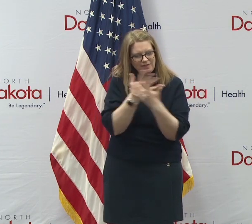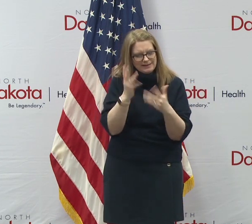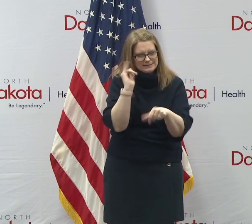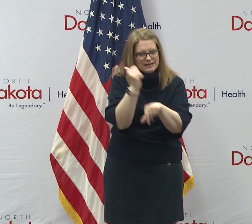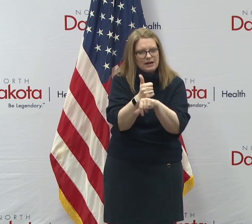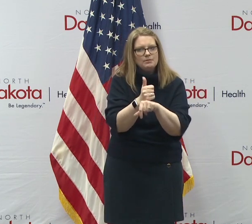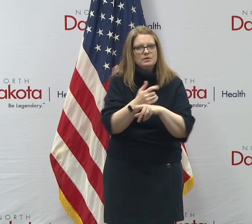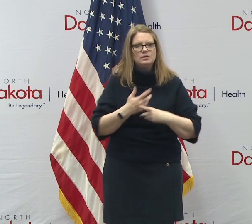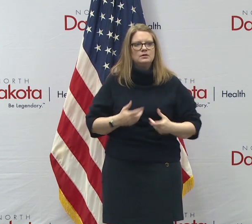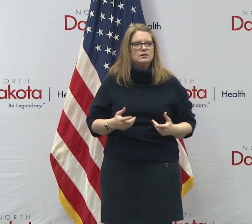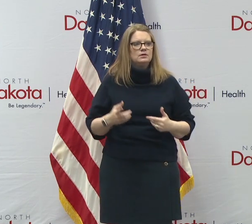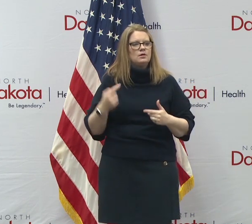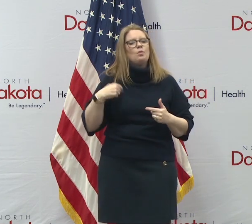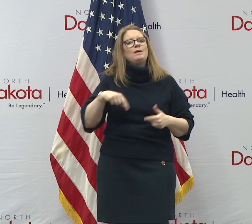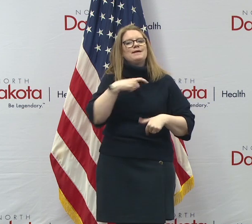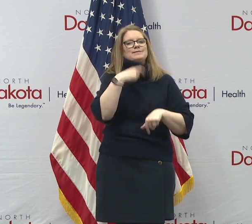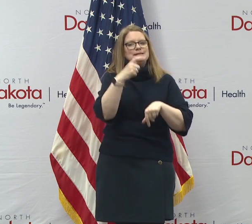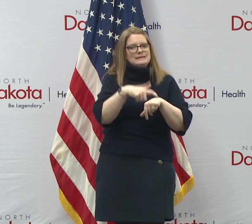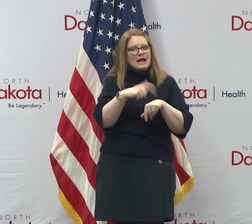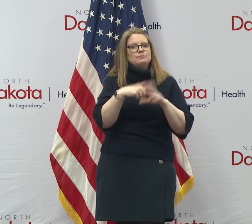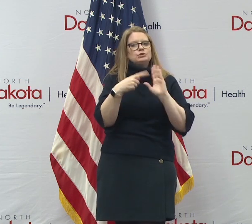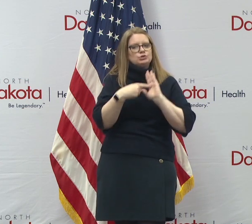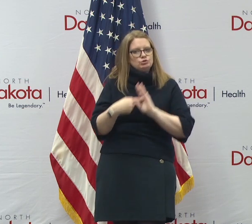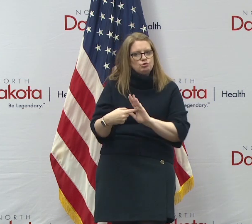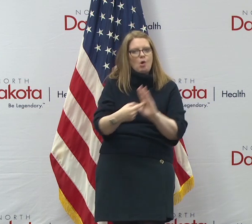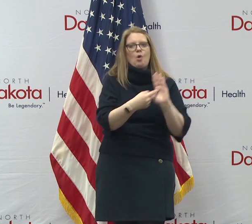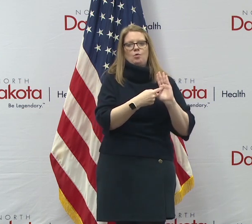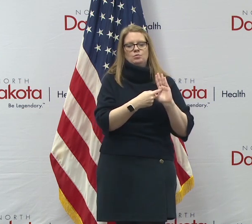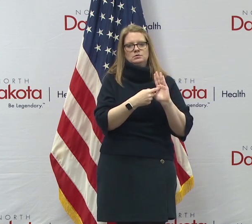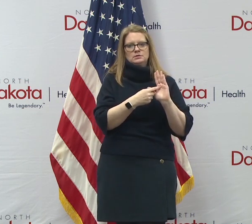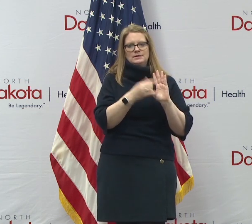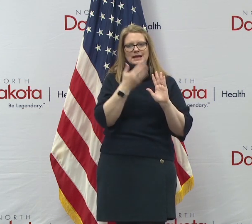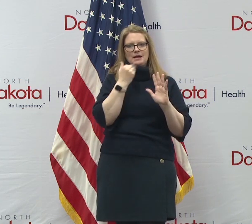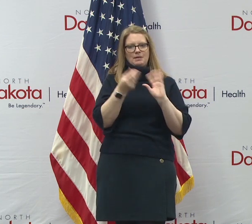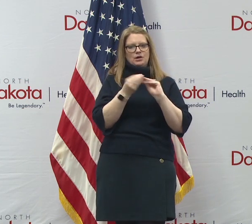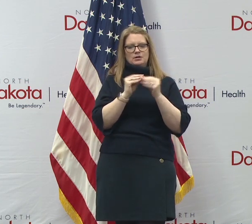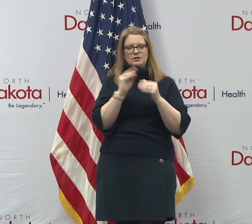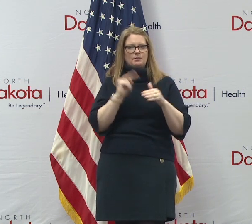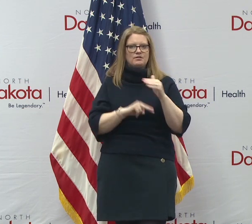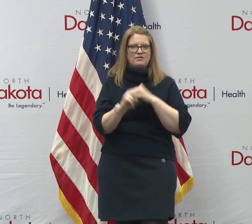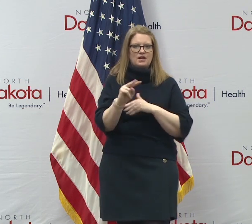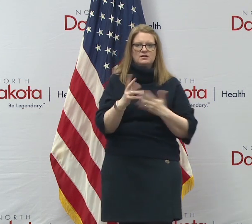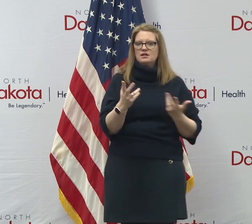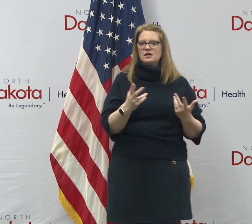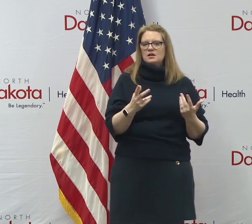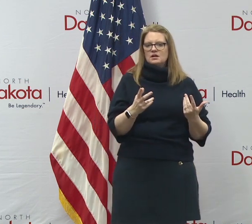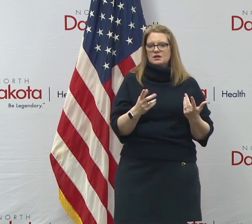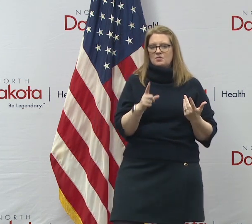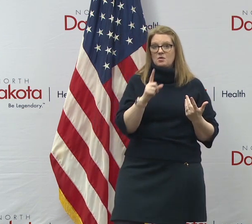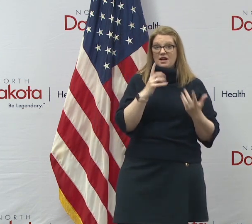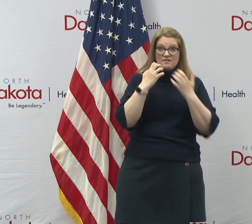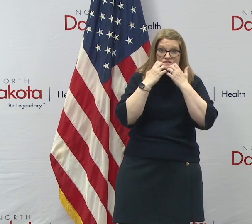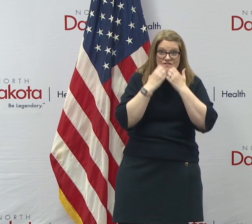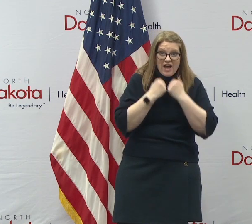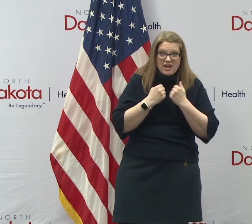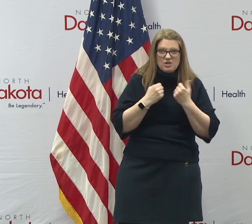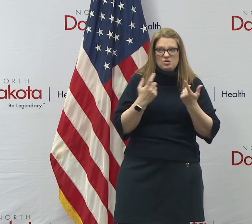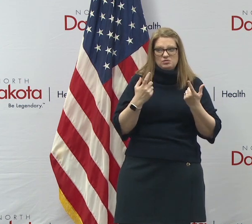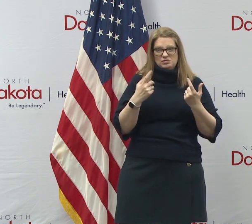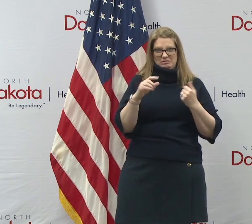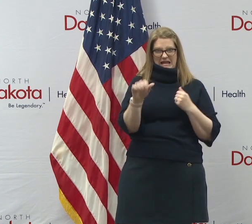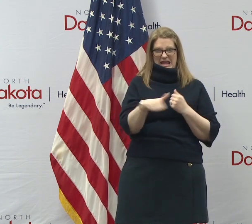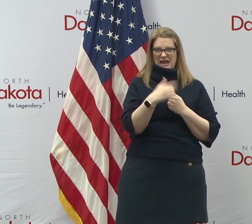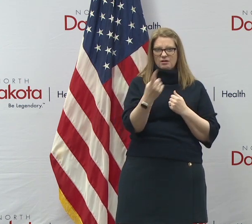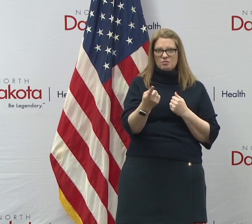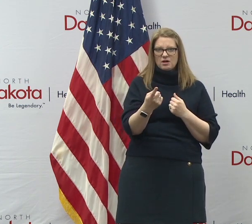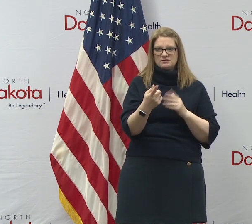time to deliver a better product. You know, there'd be nothing, there'd be no value to the public or to the healthcare organizations